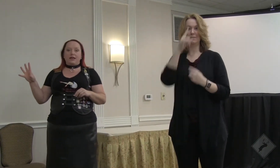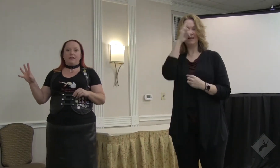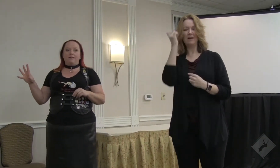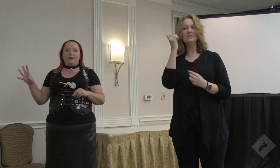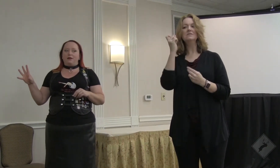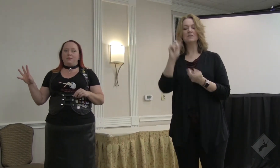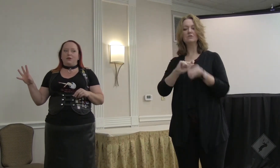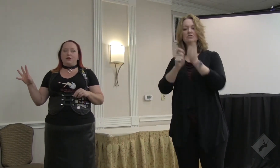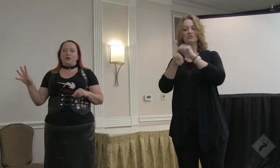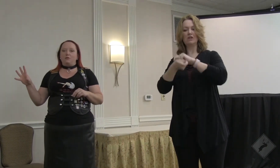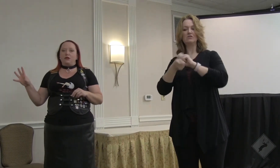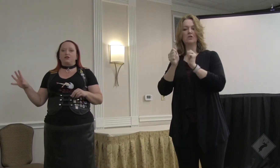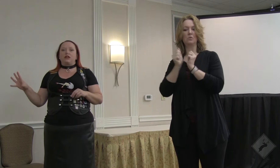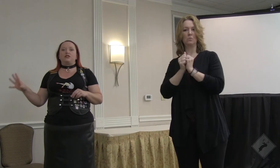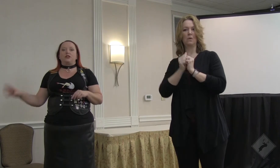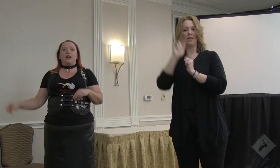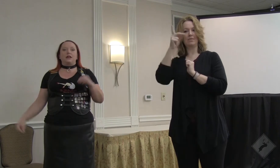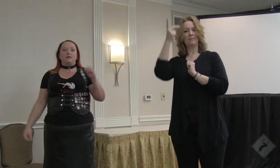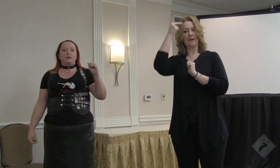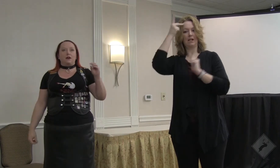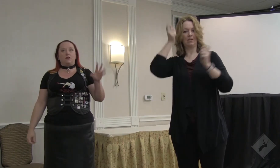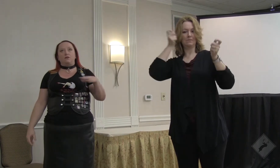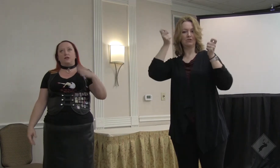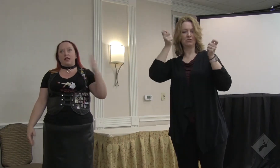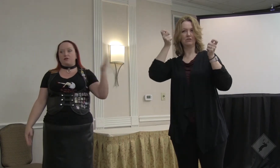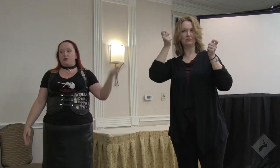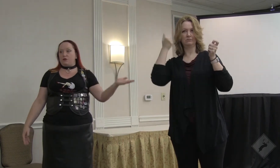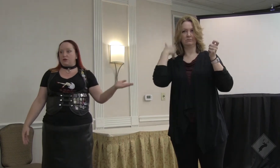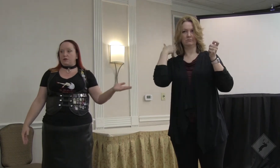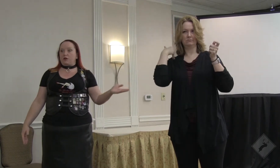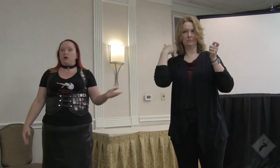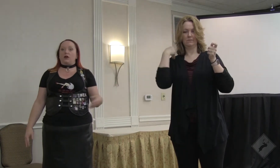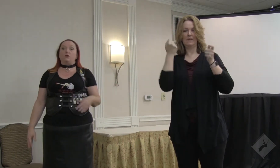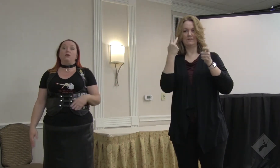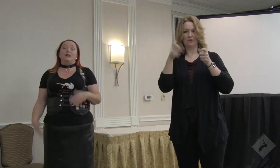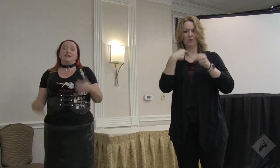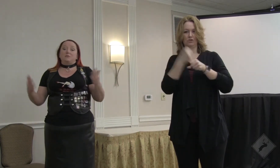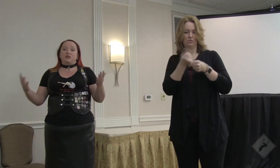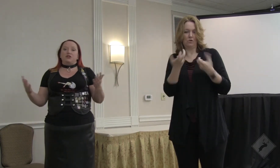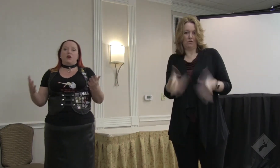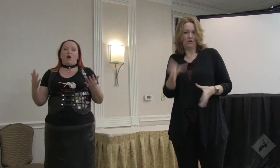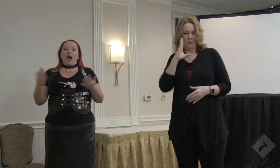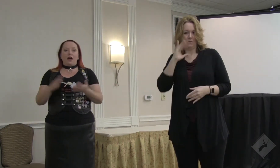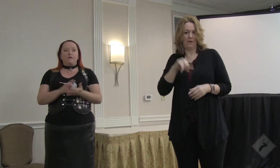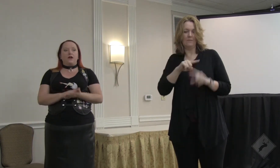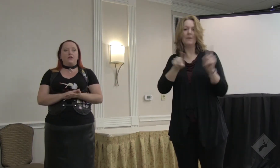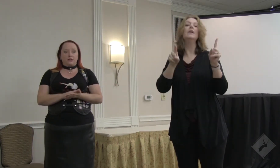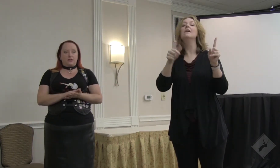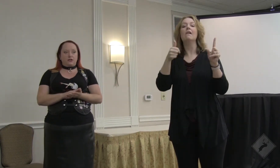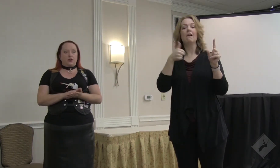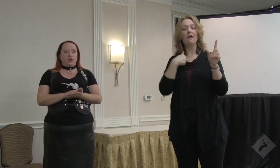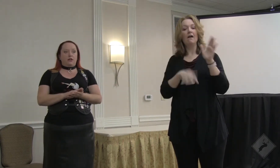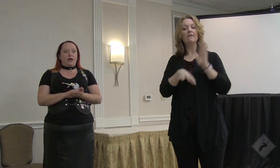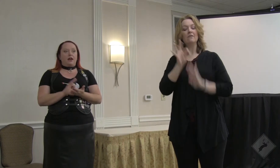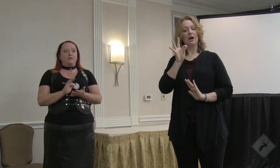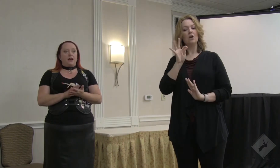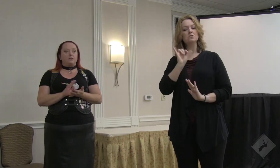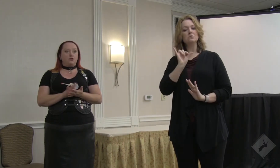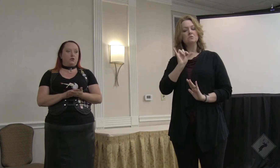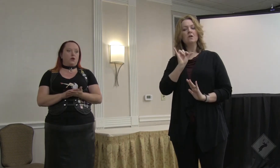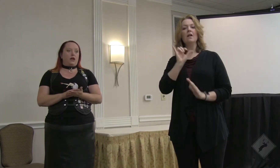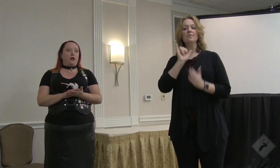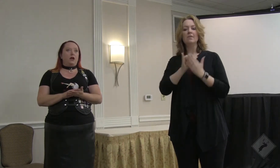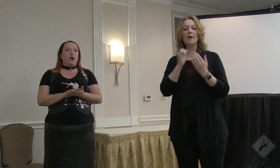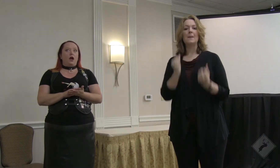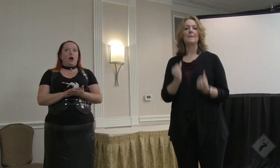changes in the political administration as of the last few years as we all know. But you know, I have found as an attorney that a